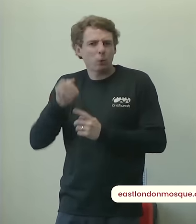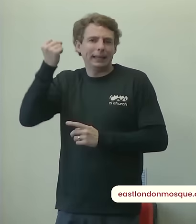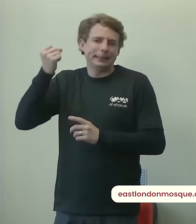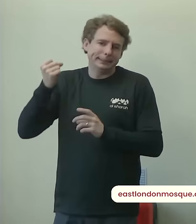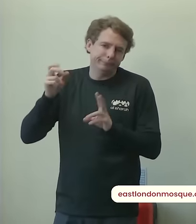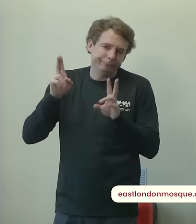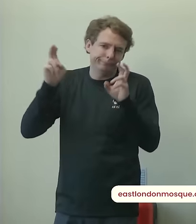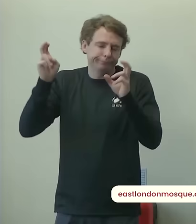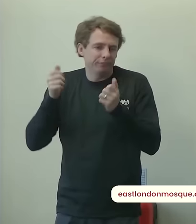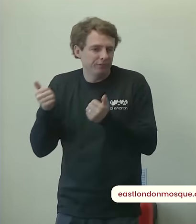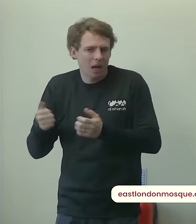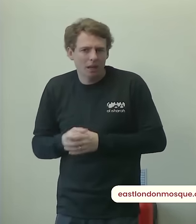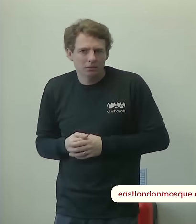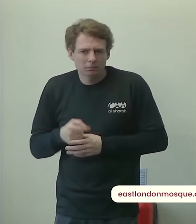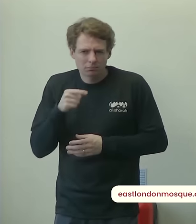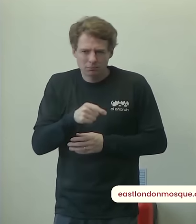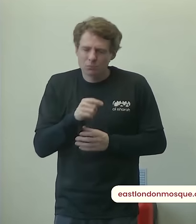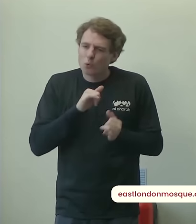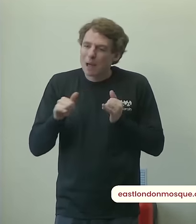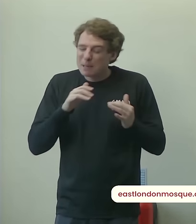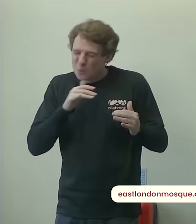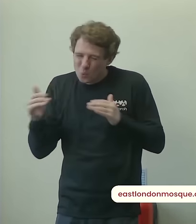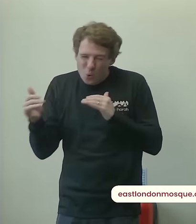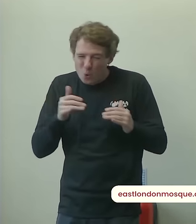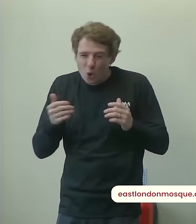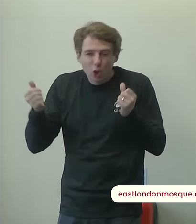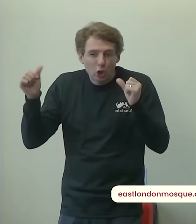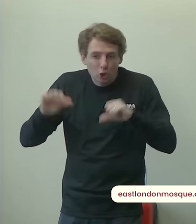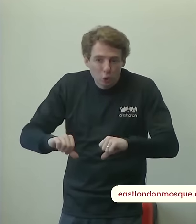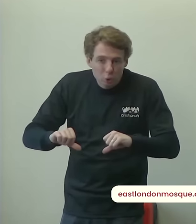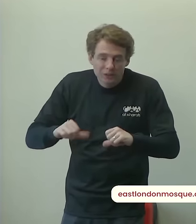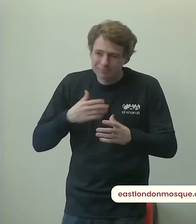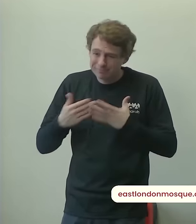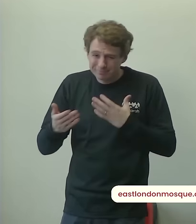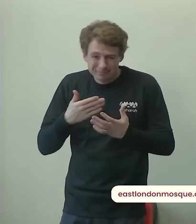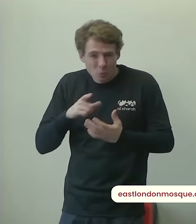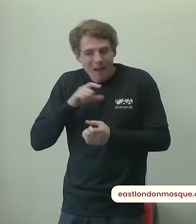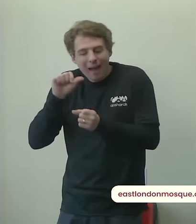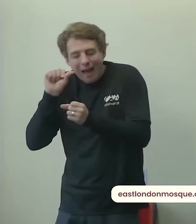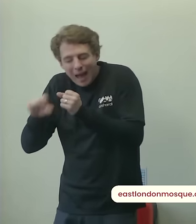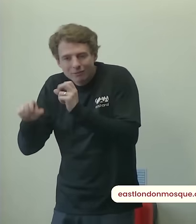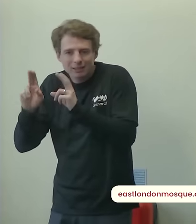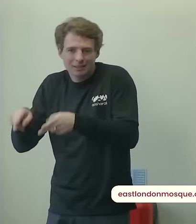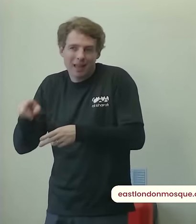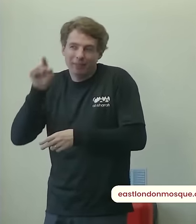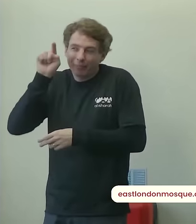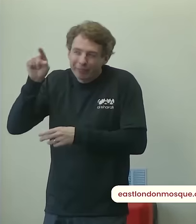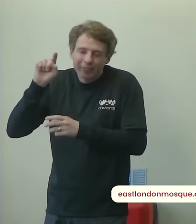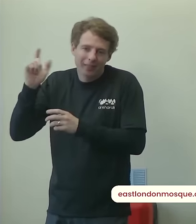hereafter this is the whole idea of ihdal husnayain you have victory upon victory there is no way